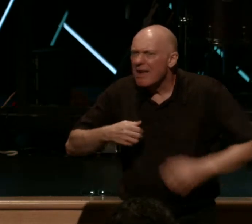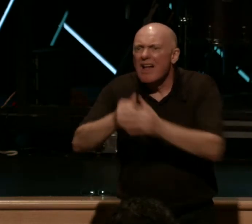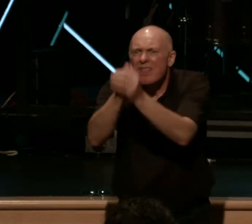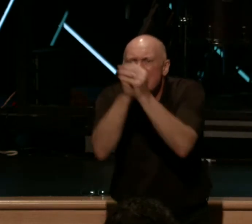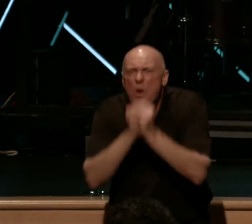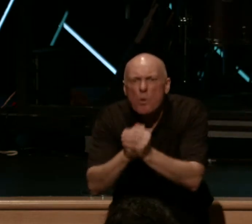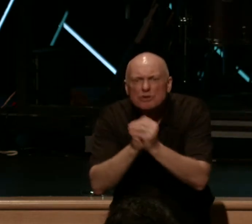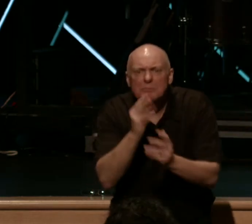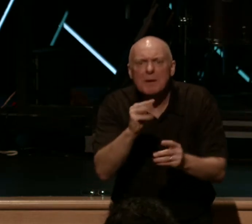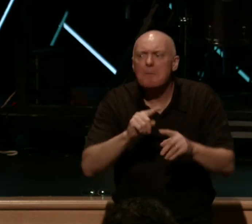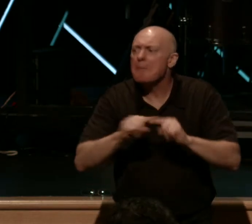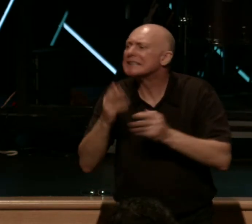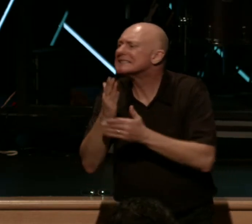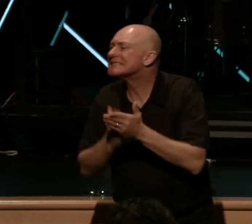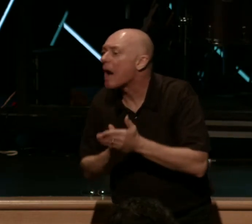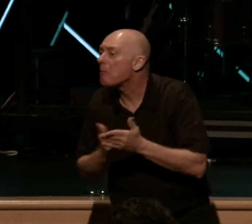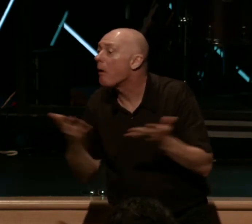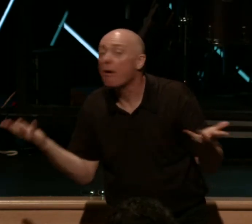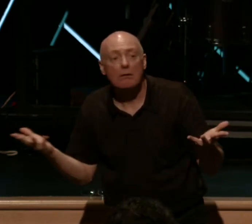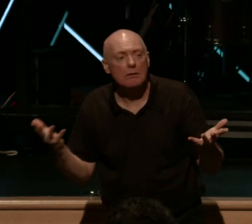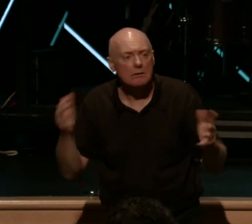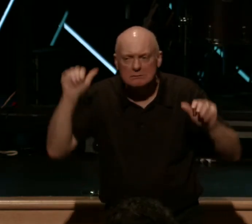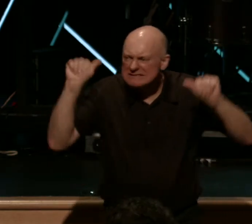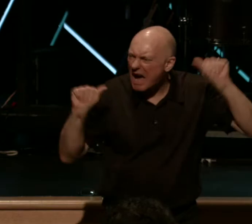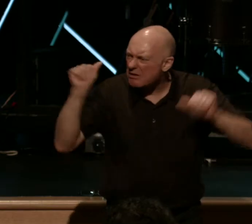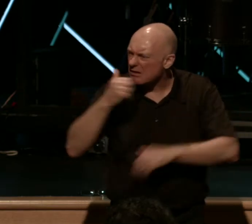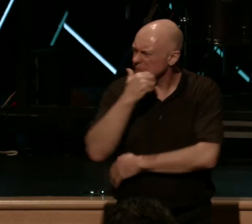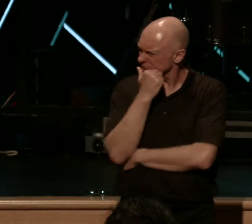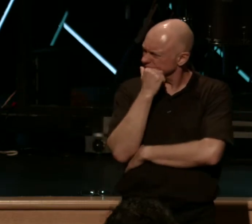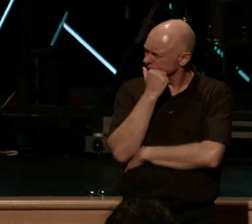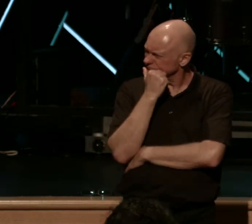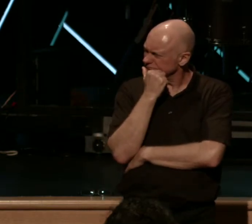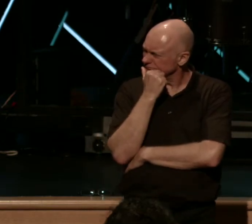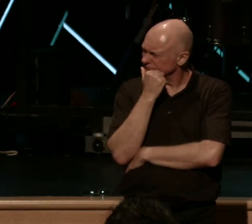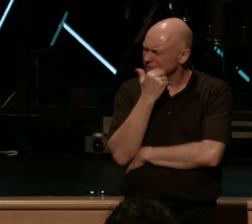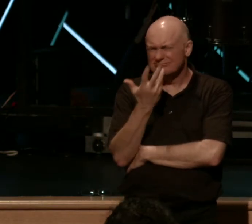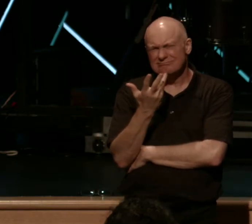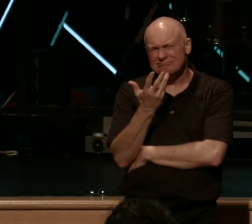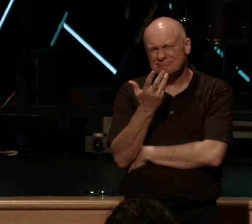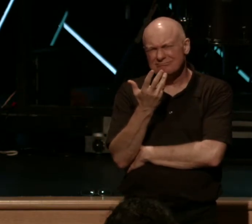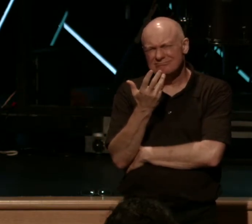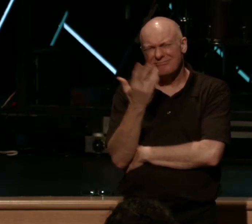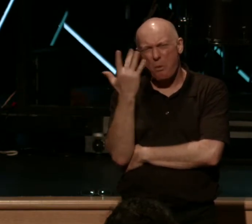somewhat. Has anybody ever had a problem with that one? I mean, just like wonder, what is that about? Anybody?